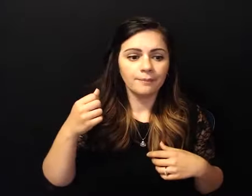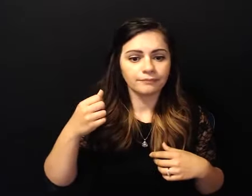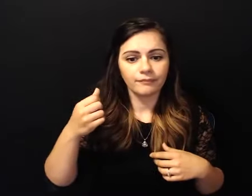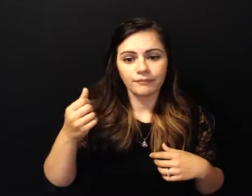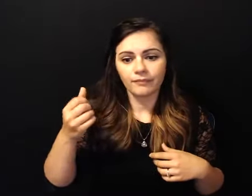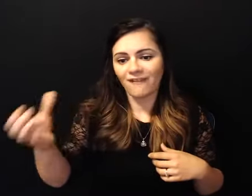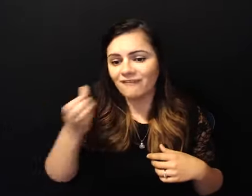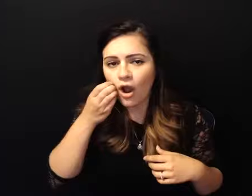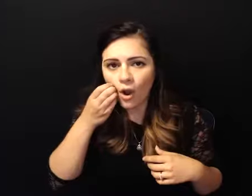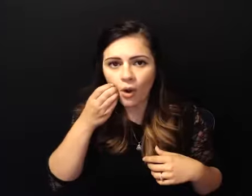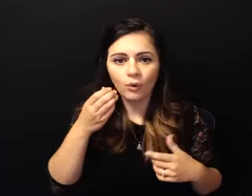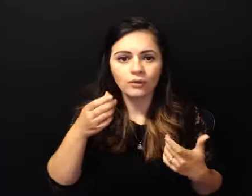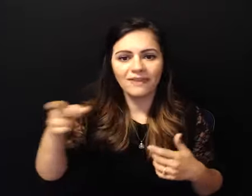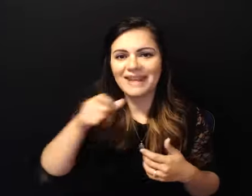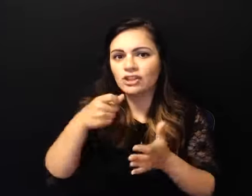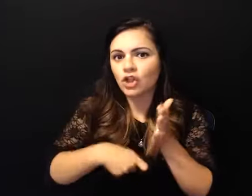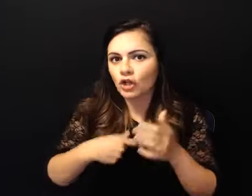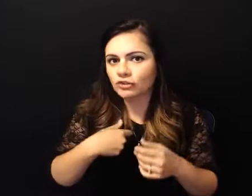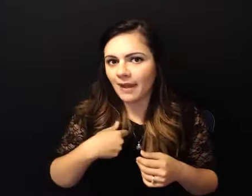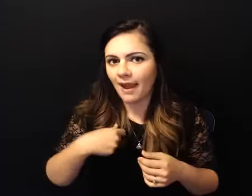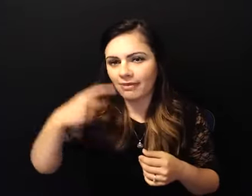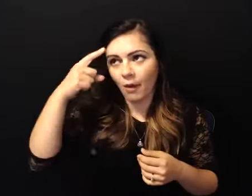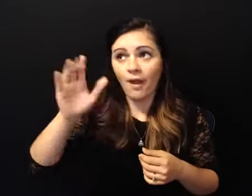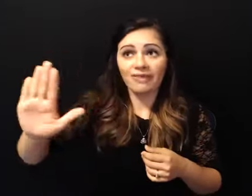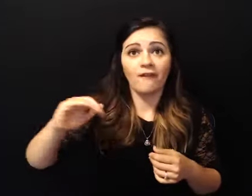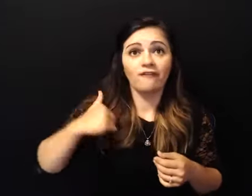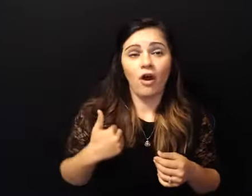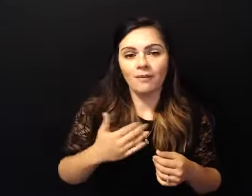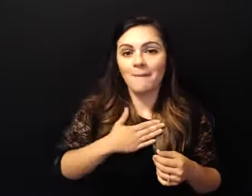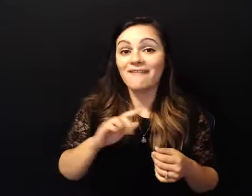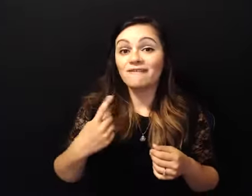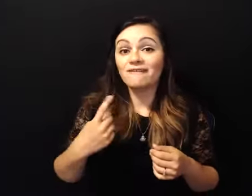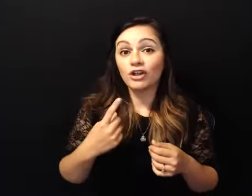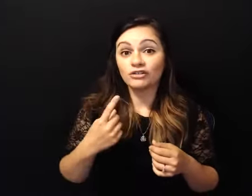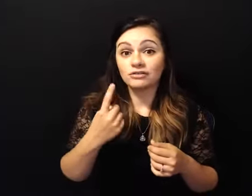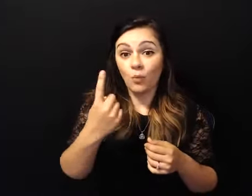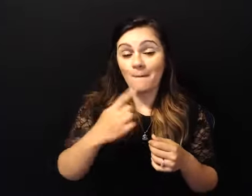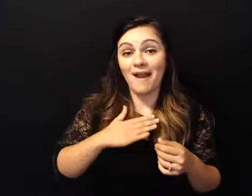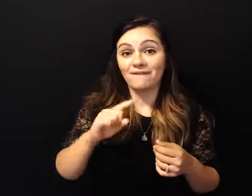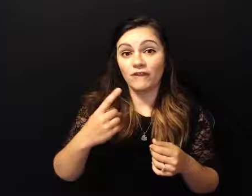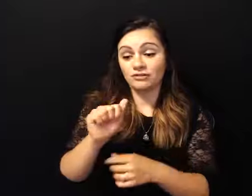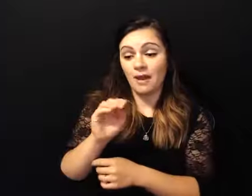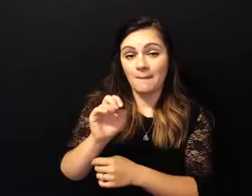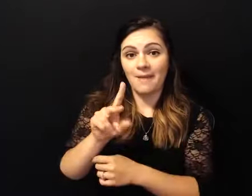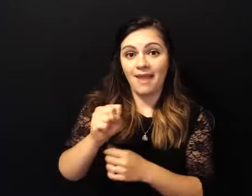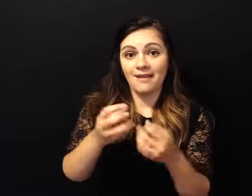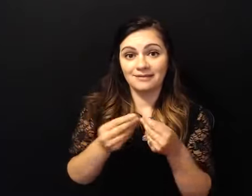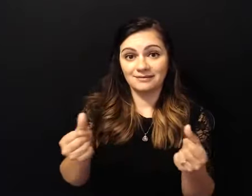i thought well that's their fault not my fault you know one of my first amends was going into that store and saying you know getting the manager pulling them into the middle of the clothes